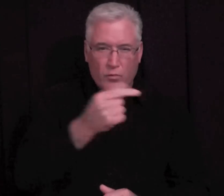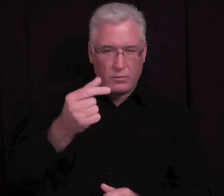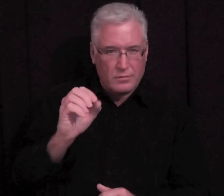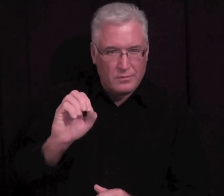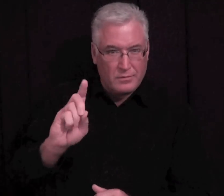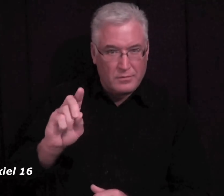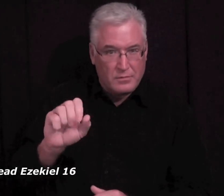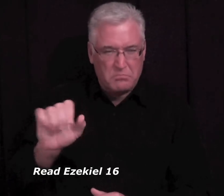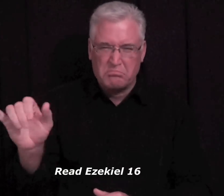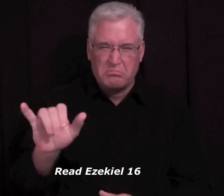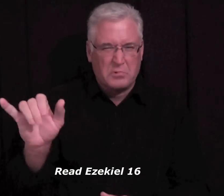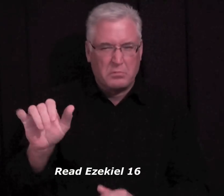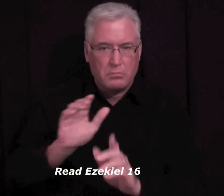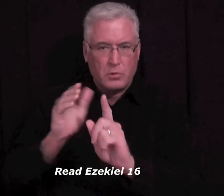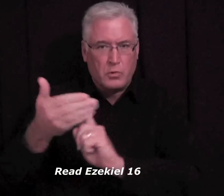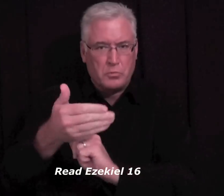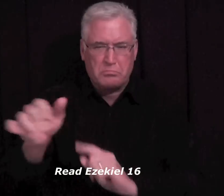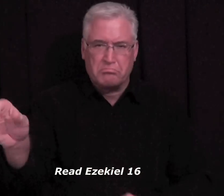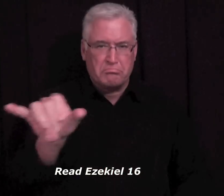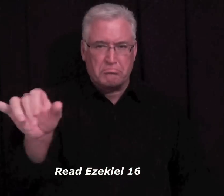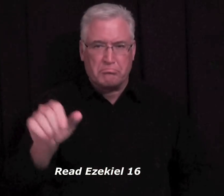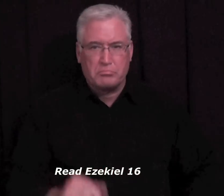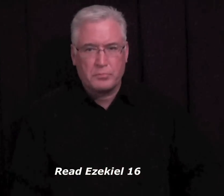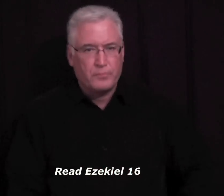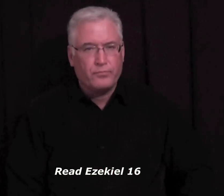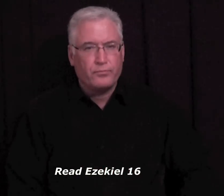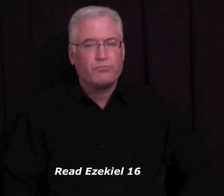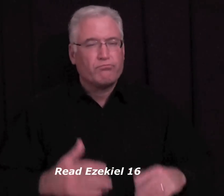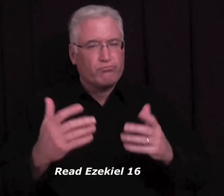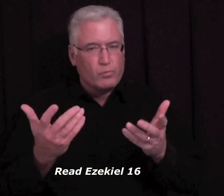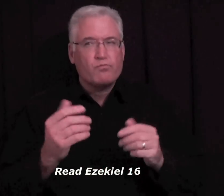Also, worshiping false gods, that's the same as adultery.